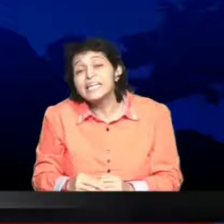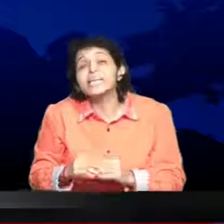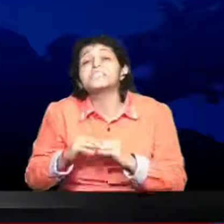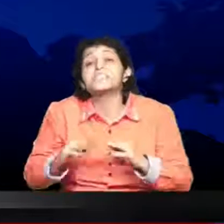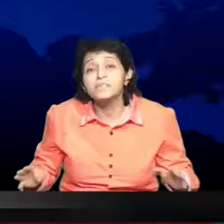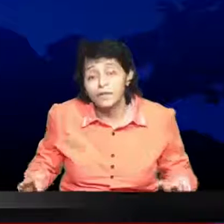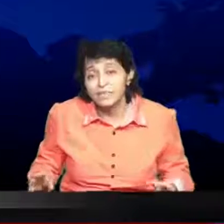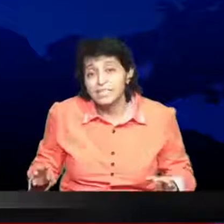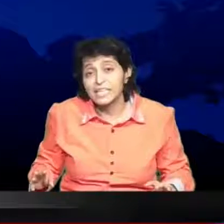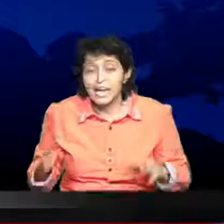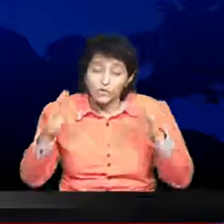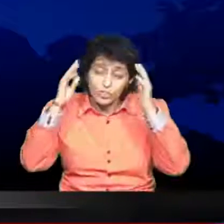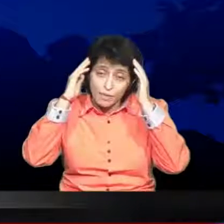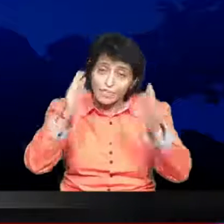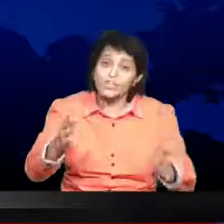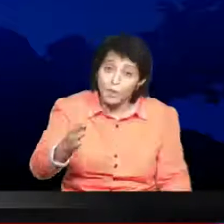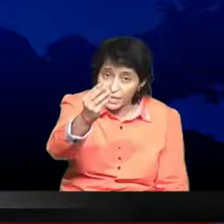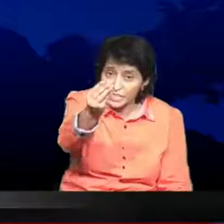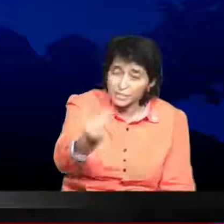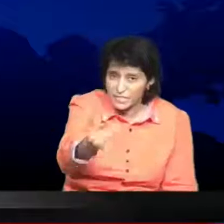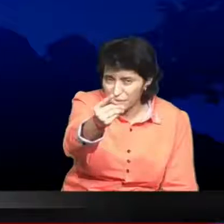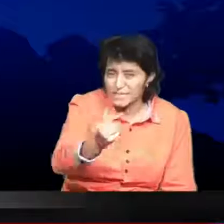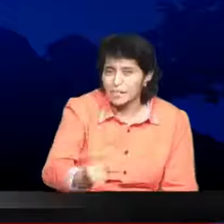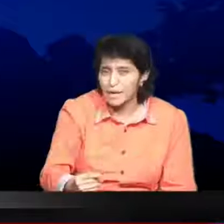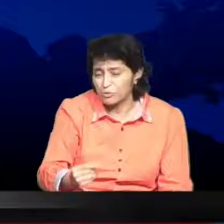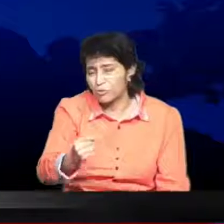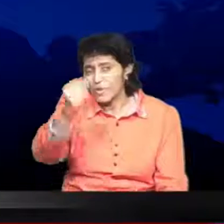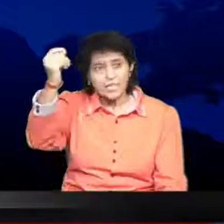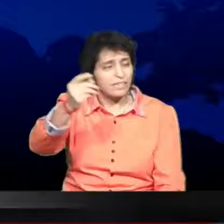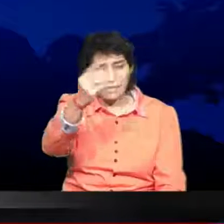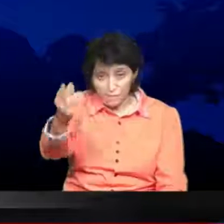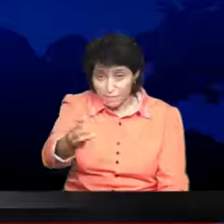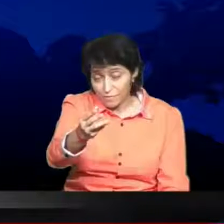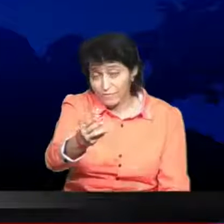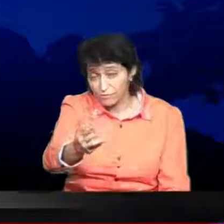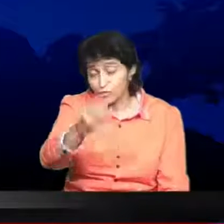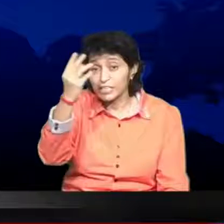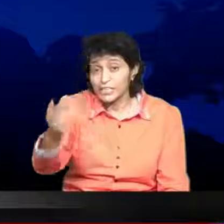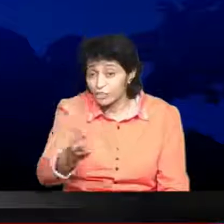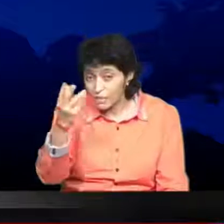mental trauma. To go find one person.